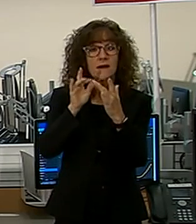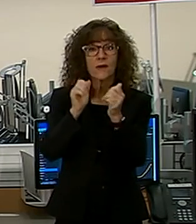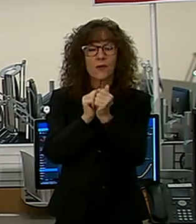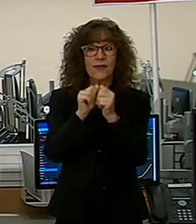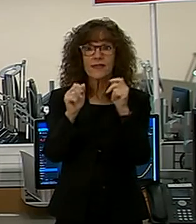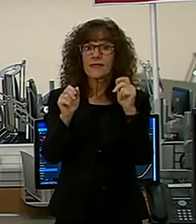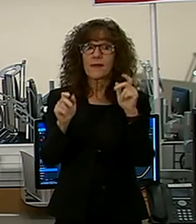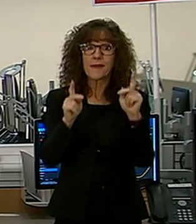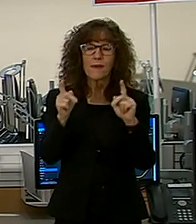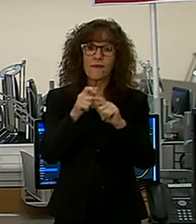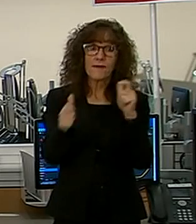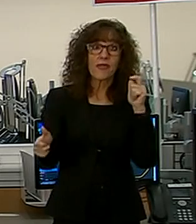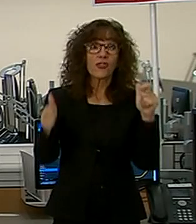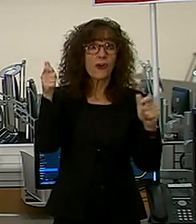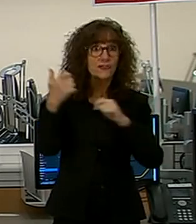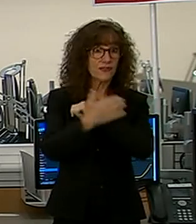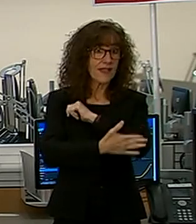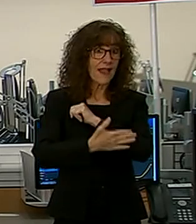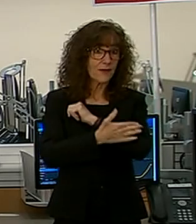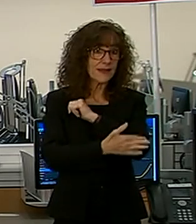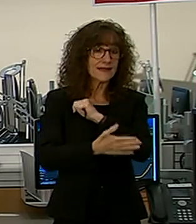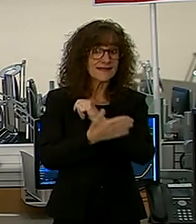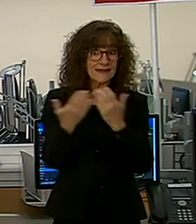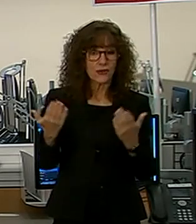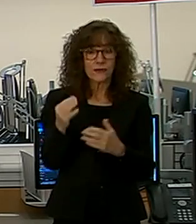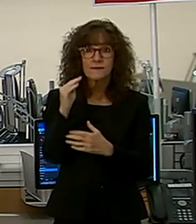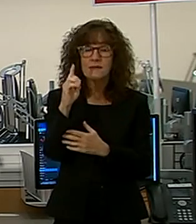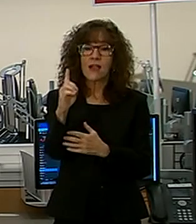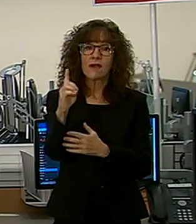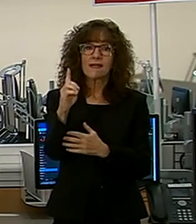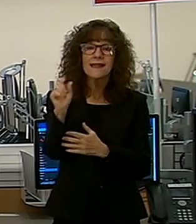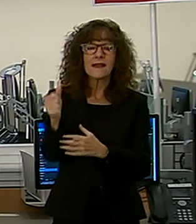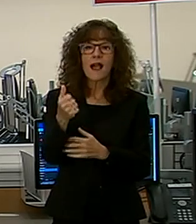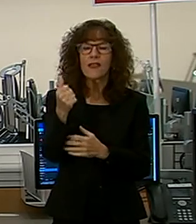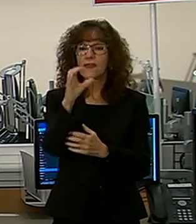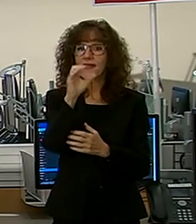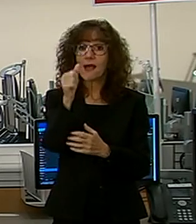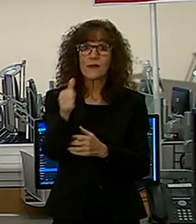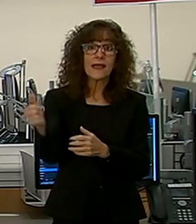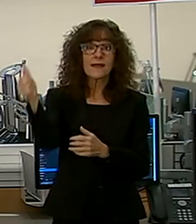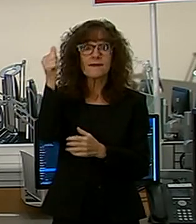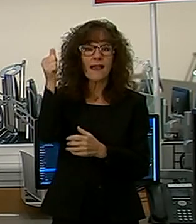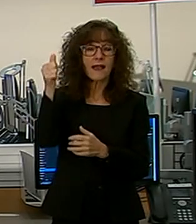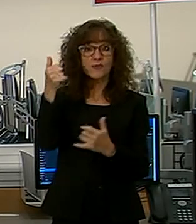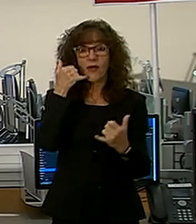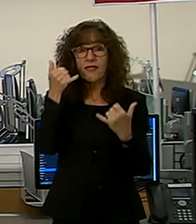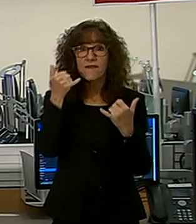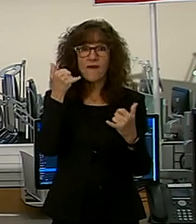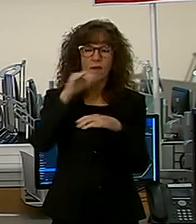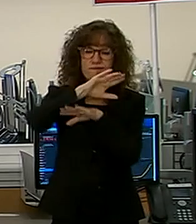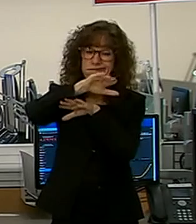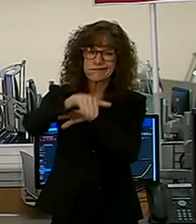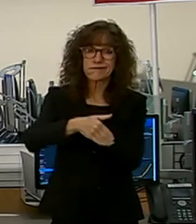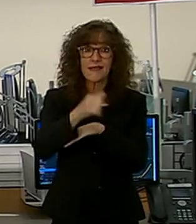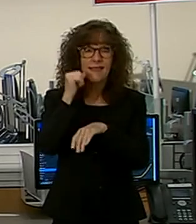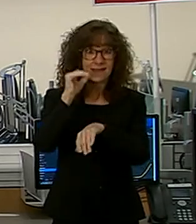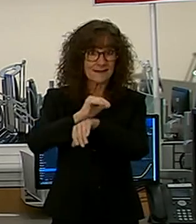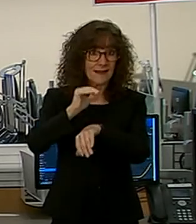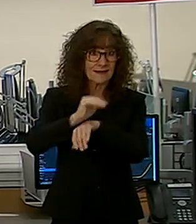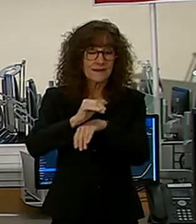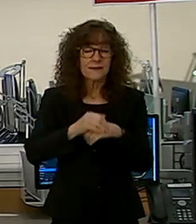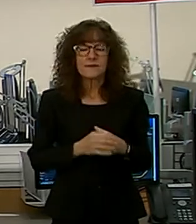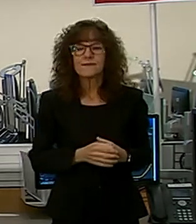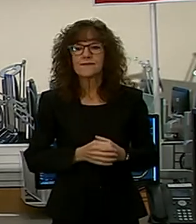from the other larger jurisdictions in the state of Maryland, the other county executives who were on the phone until late into the evening last night.